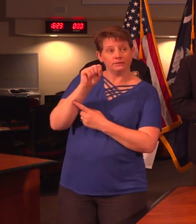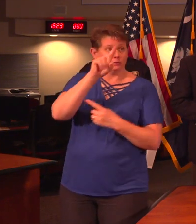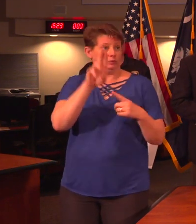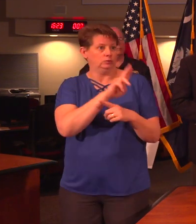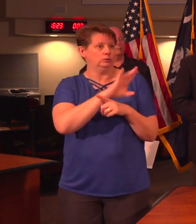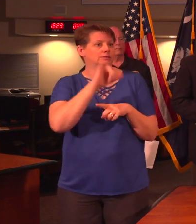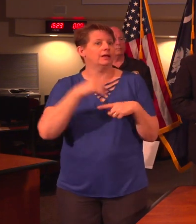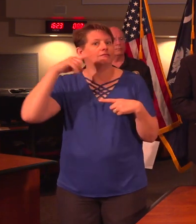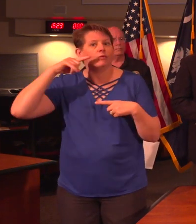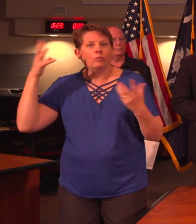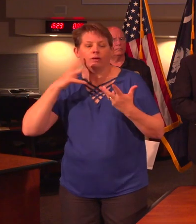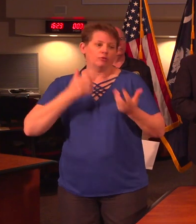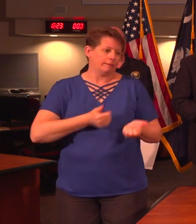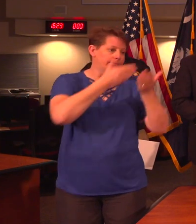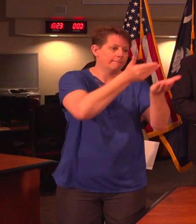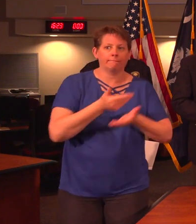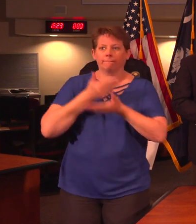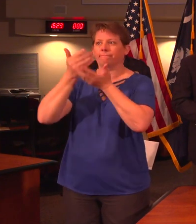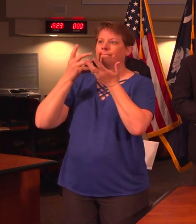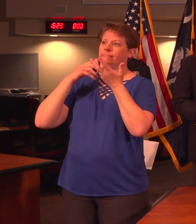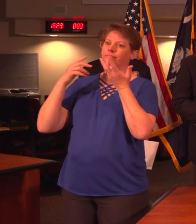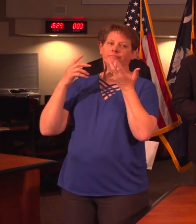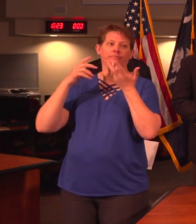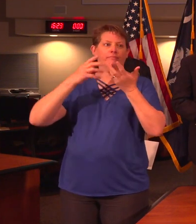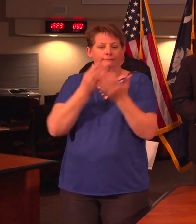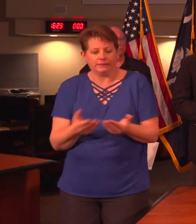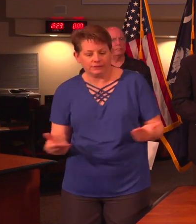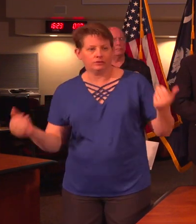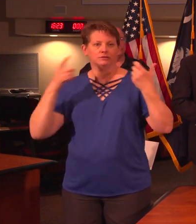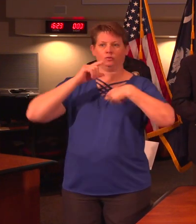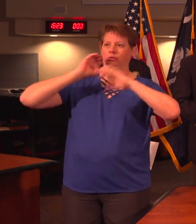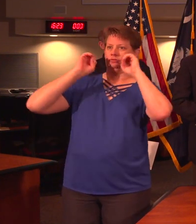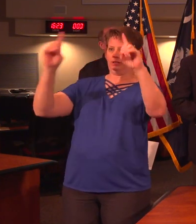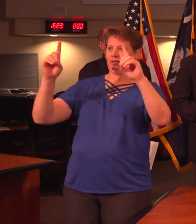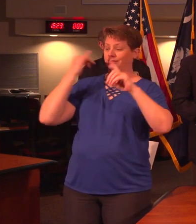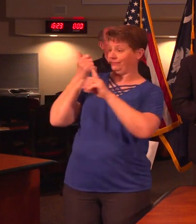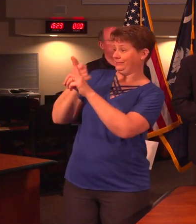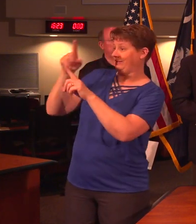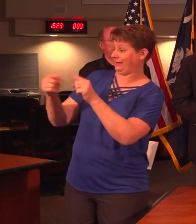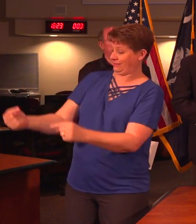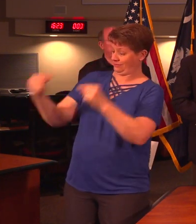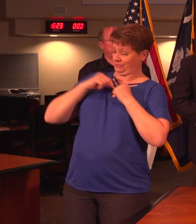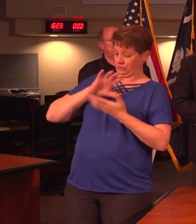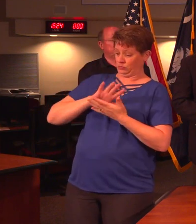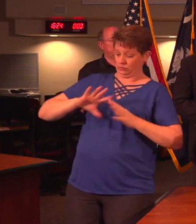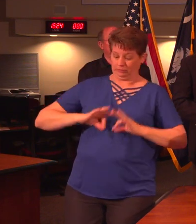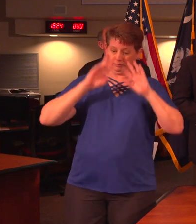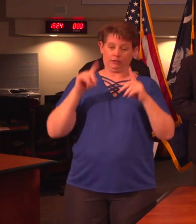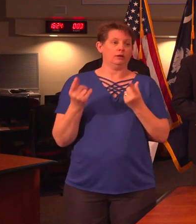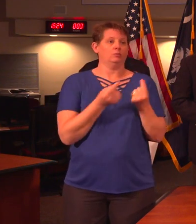instructional materials to students along bus routes if they're unable to come to school and for the pickup.